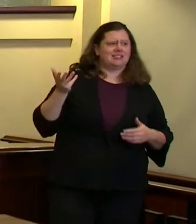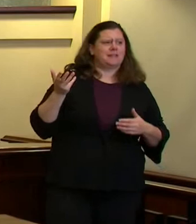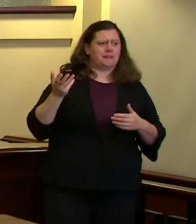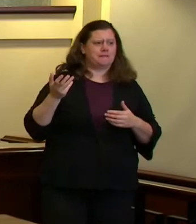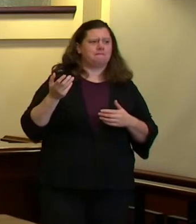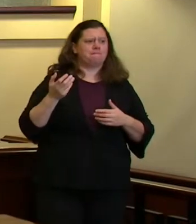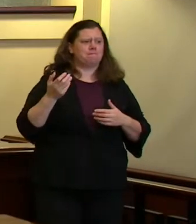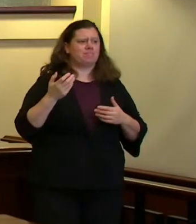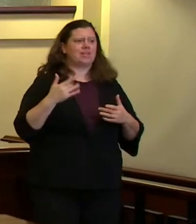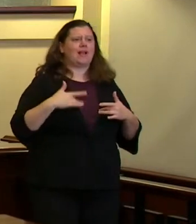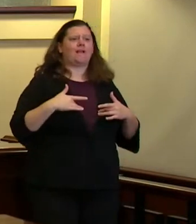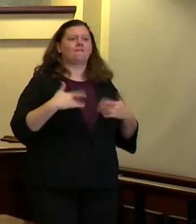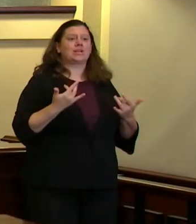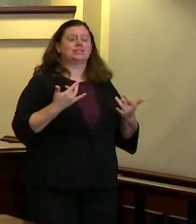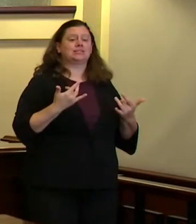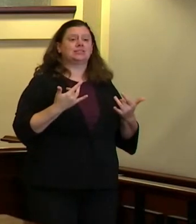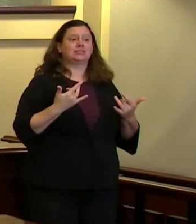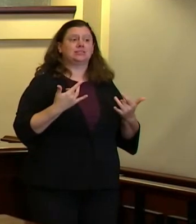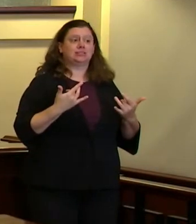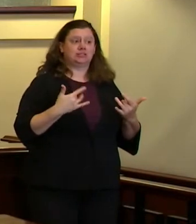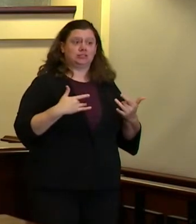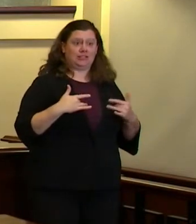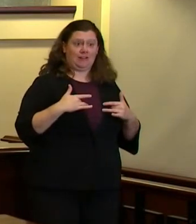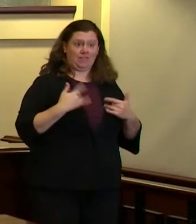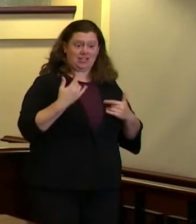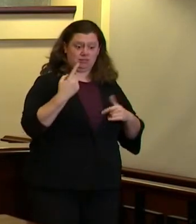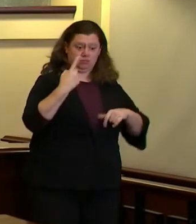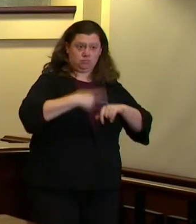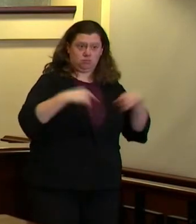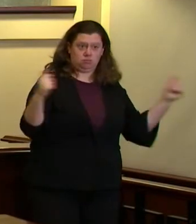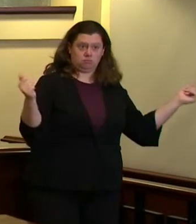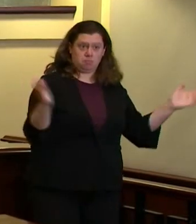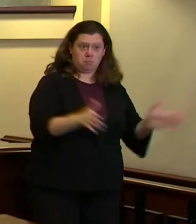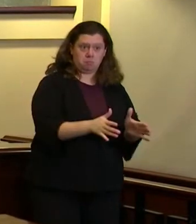duration of an emergency declaration coming out of the office of the